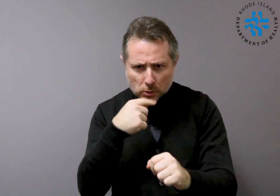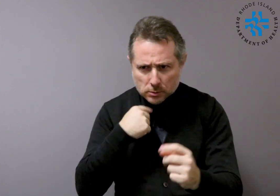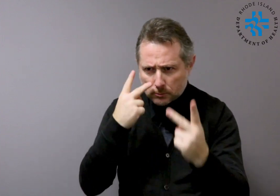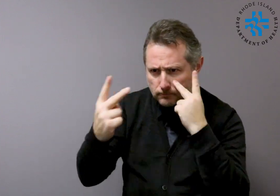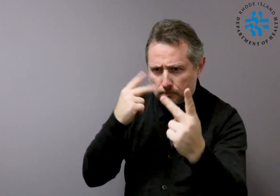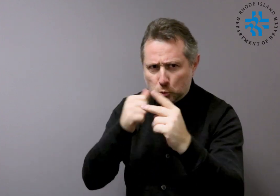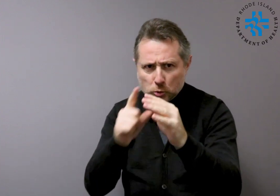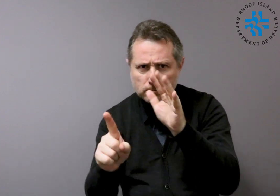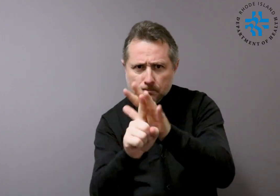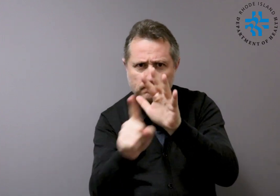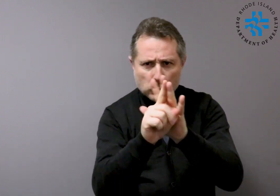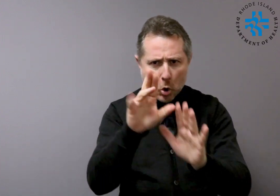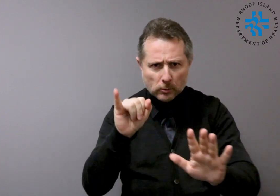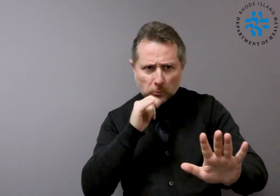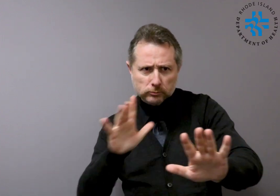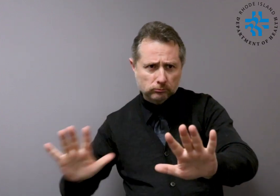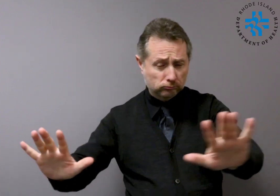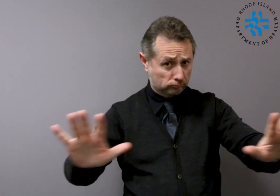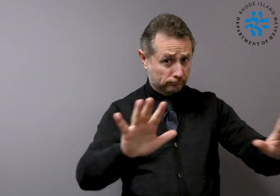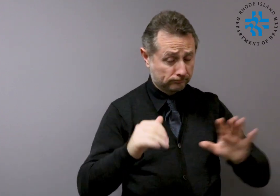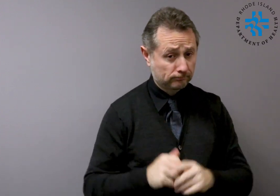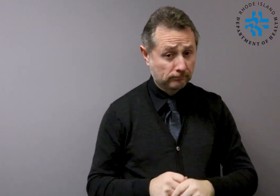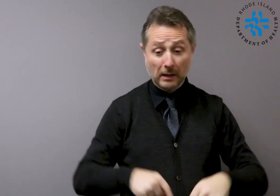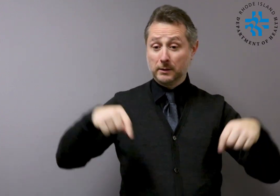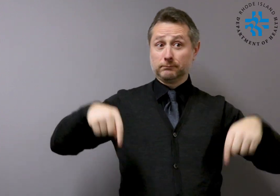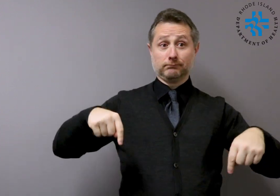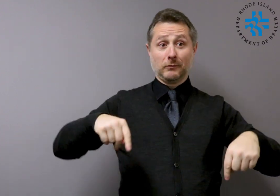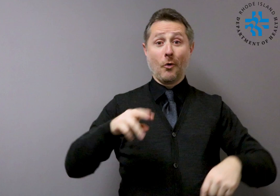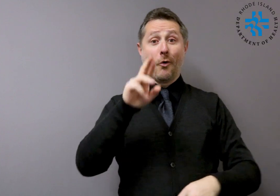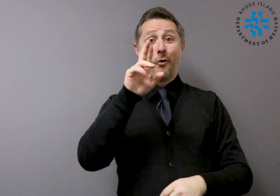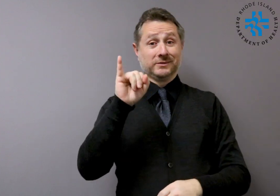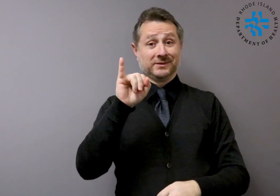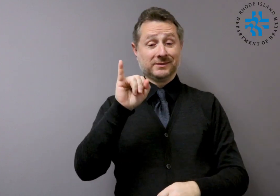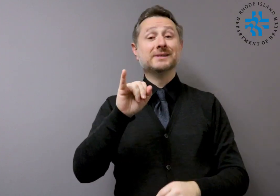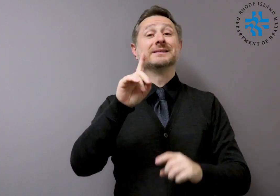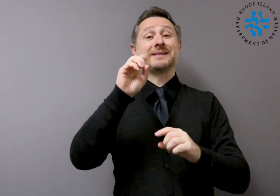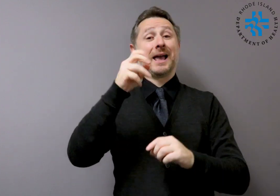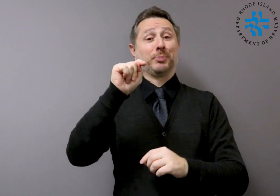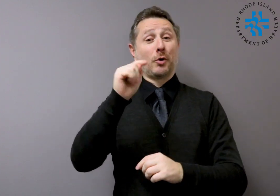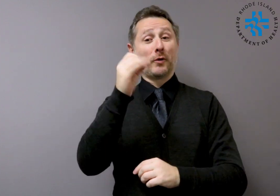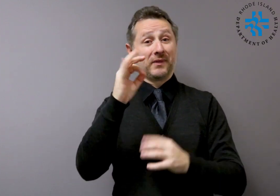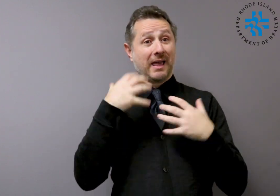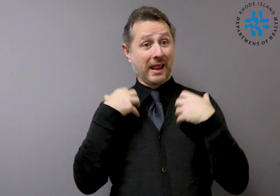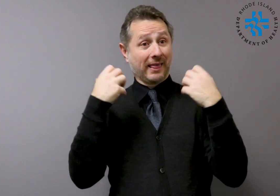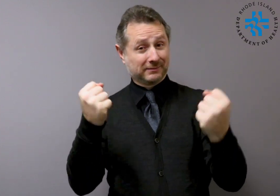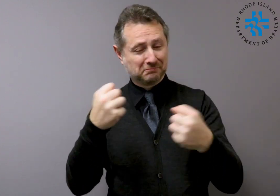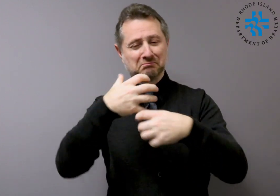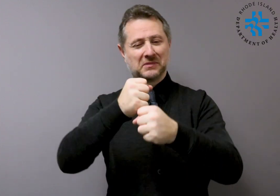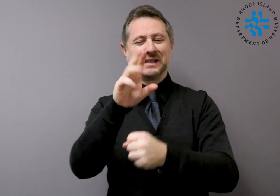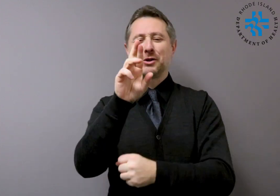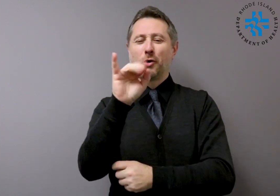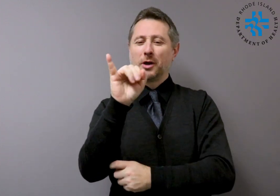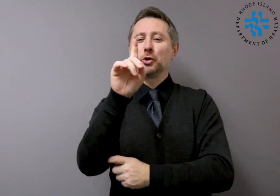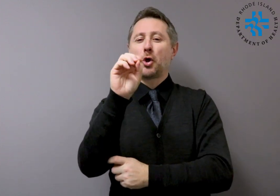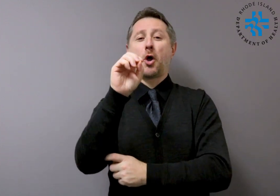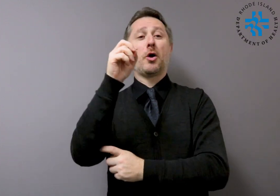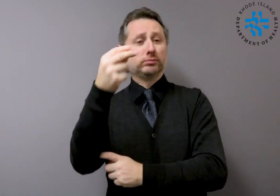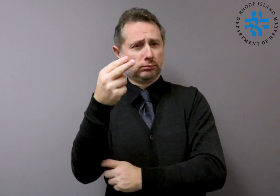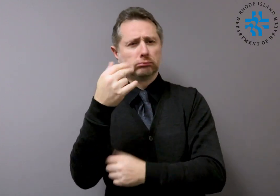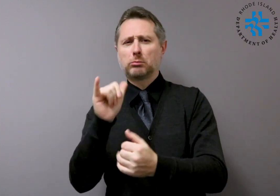R-I-D-O-H is coordinating a process to ensure that anyone who has been in China in the previous 14 days is self-monitoring for